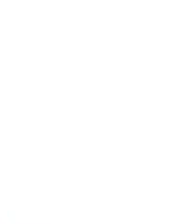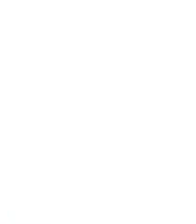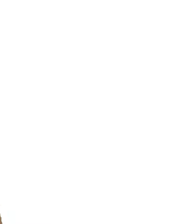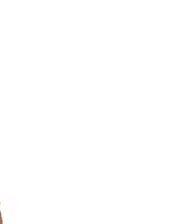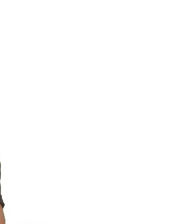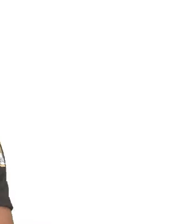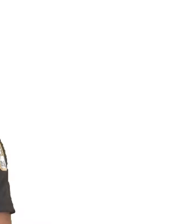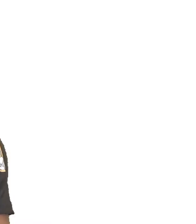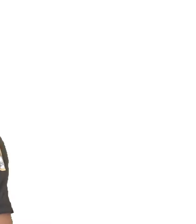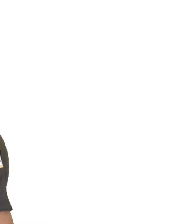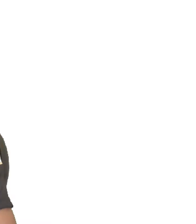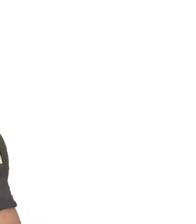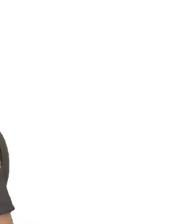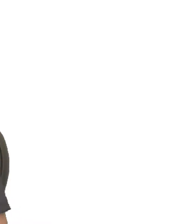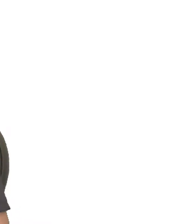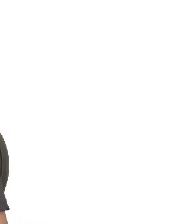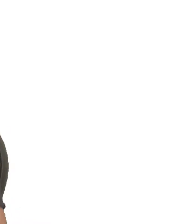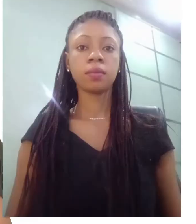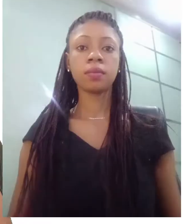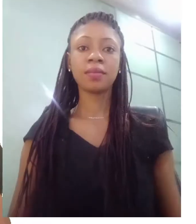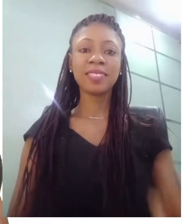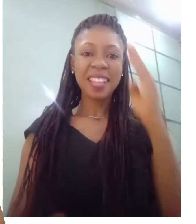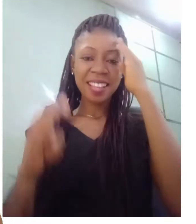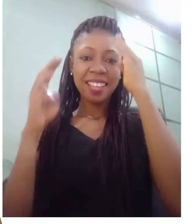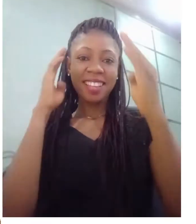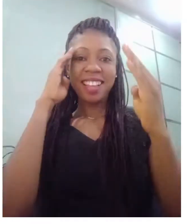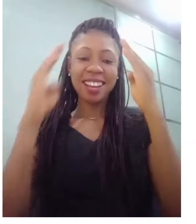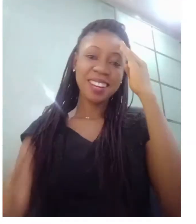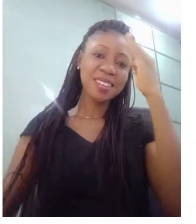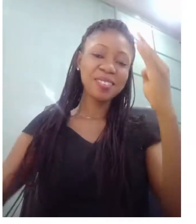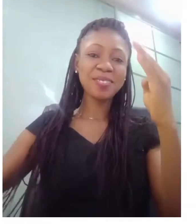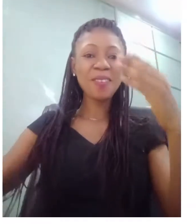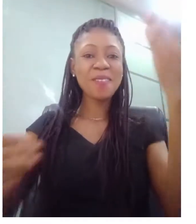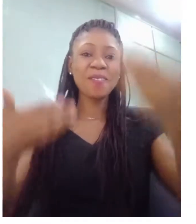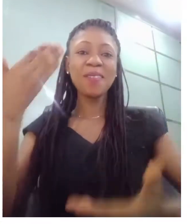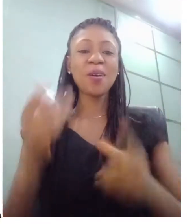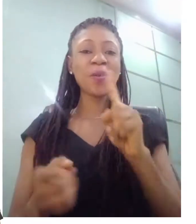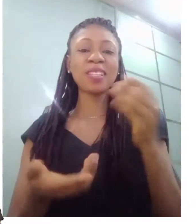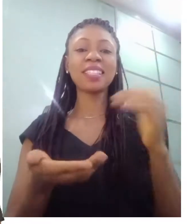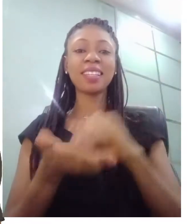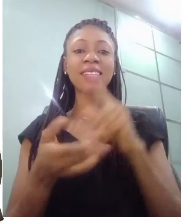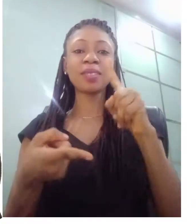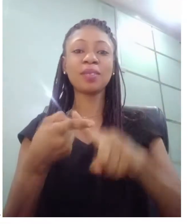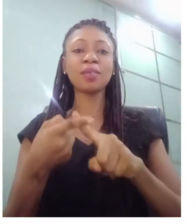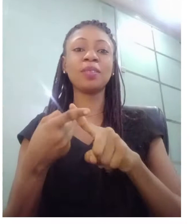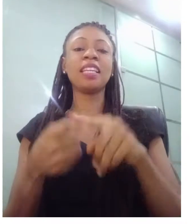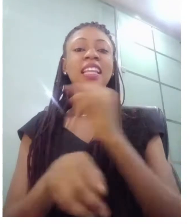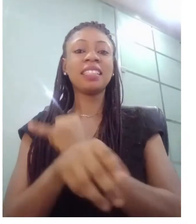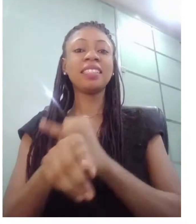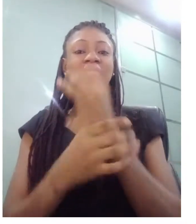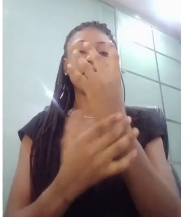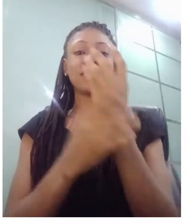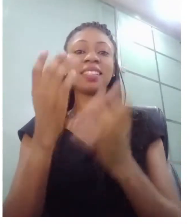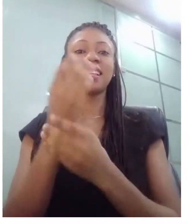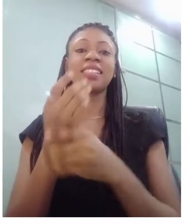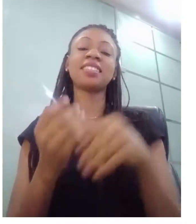hello hello welcome once again to indigenous hands indigenous voices i know we have